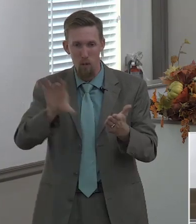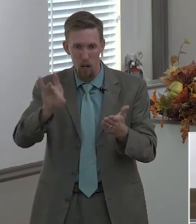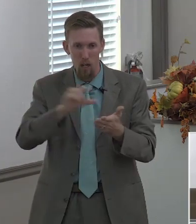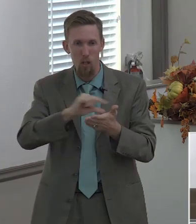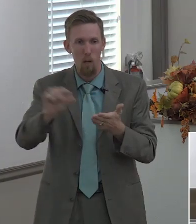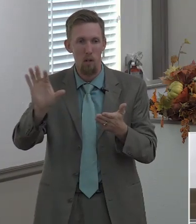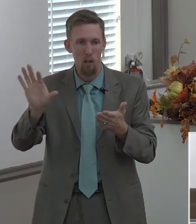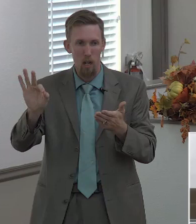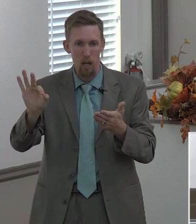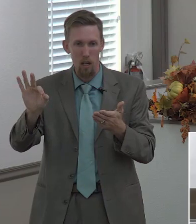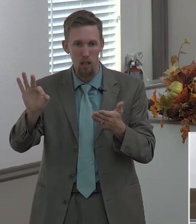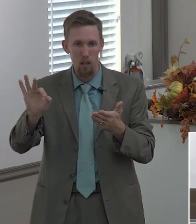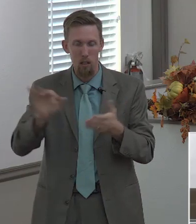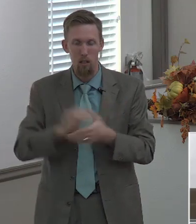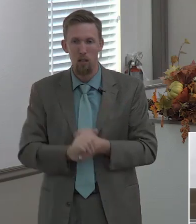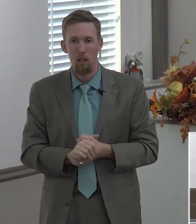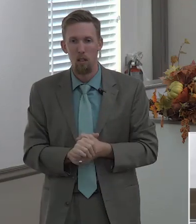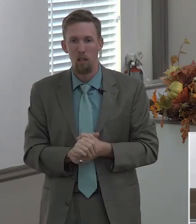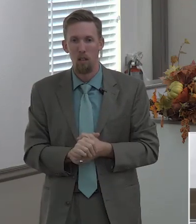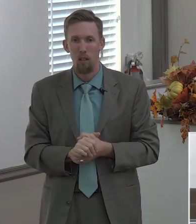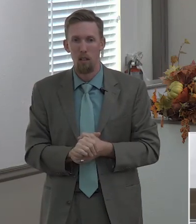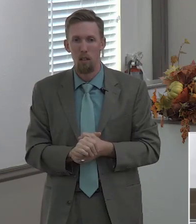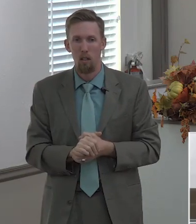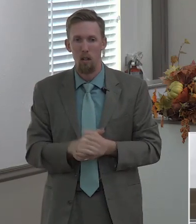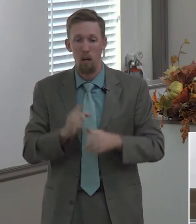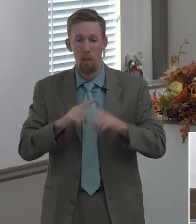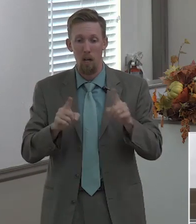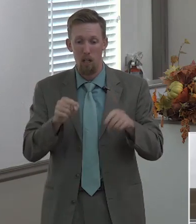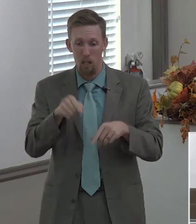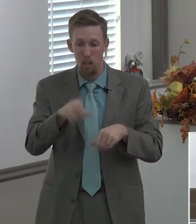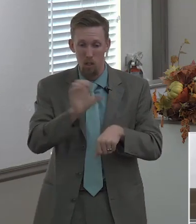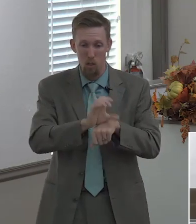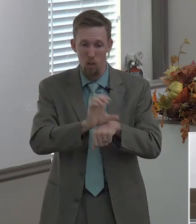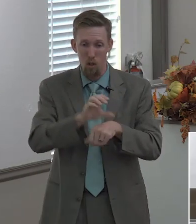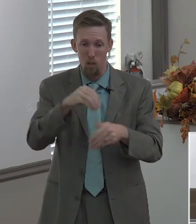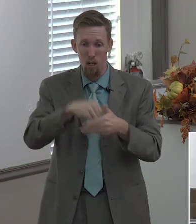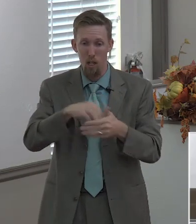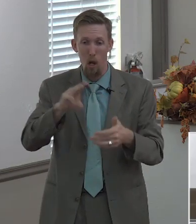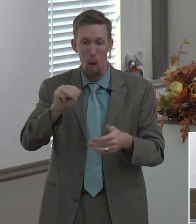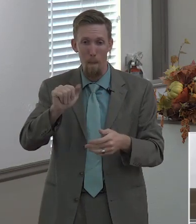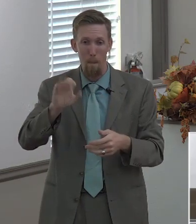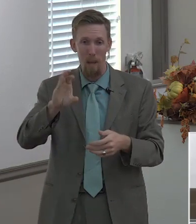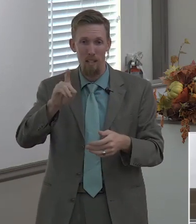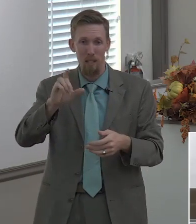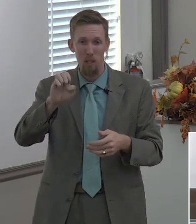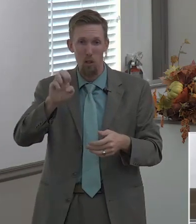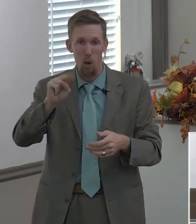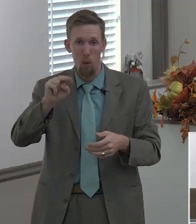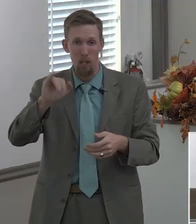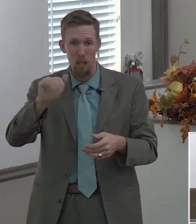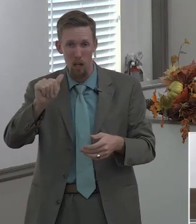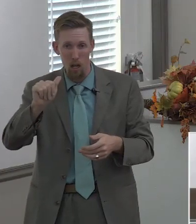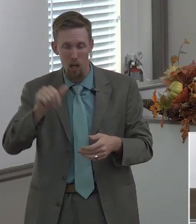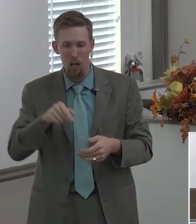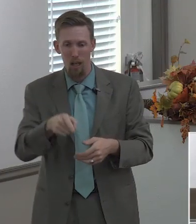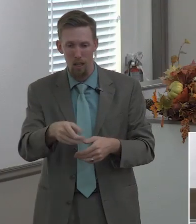the churches of macedonia were also facing their own persecution their own hardships